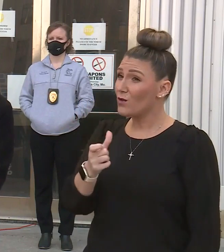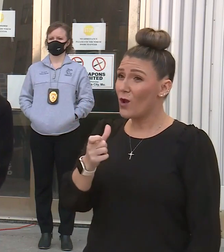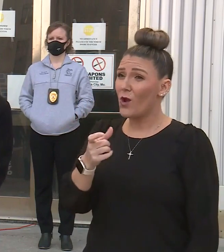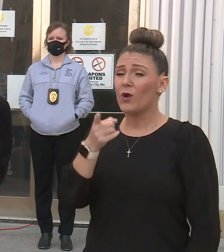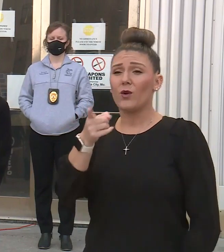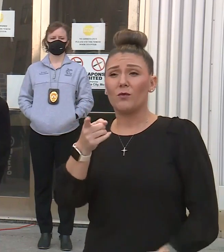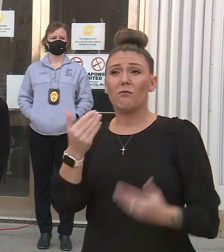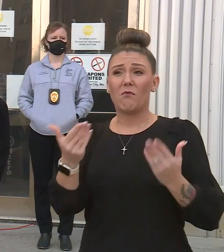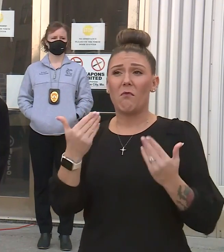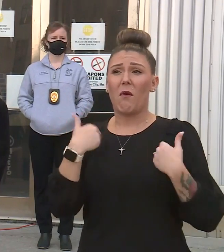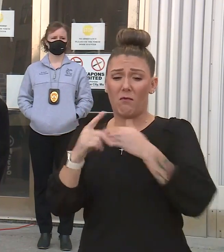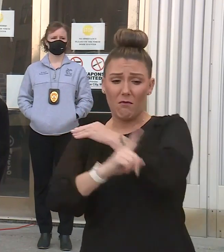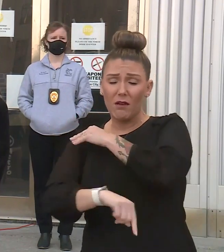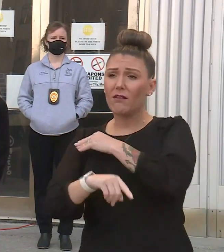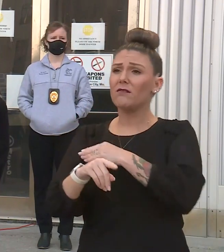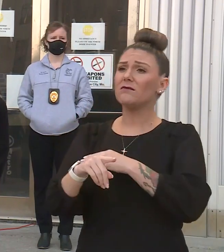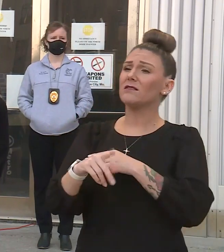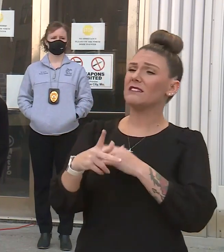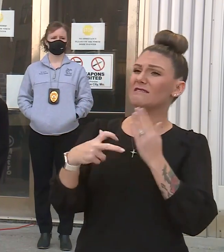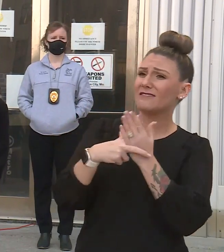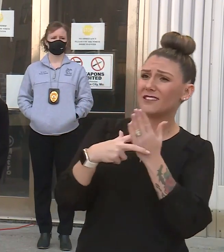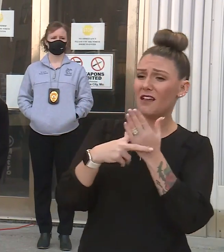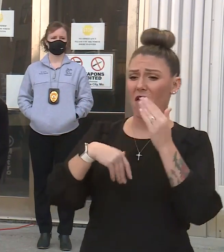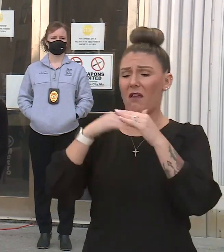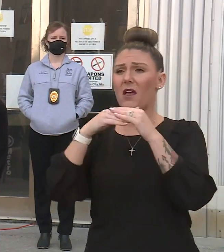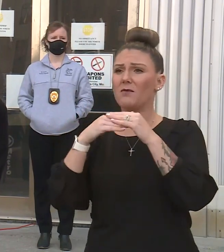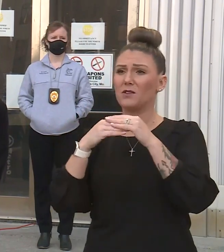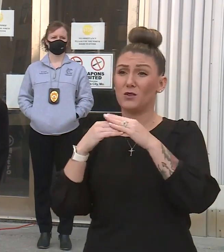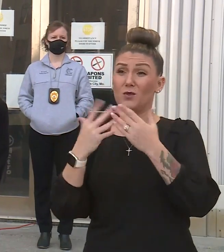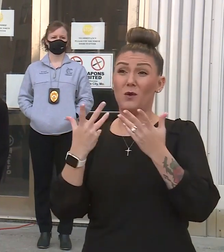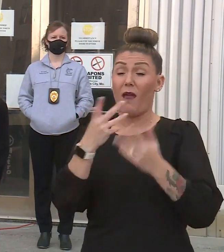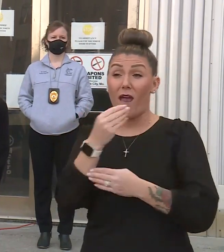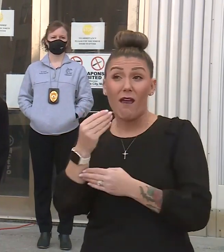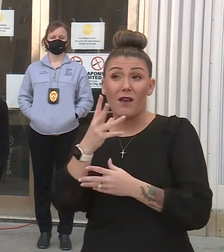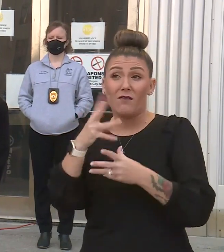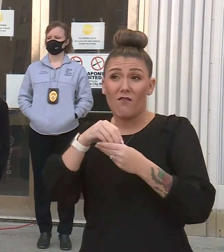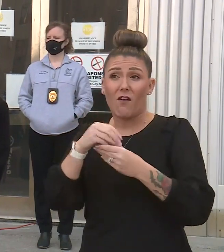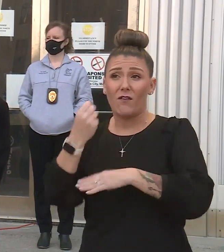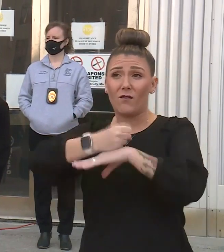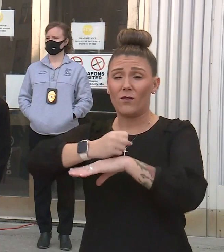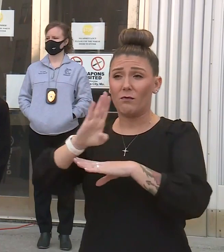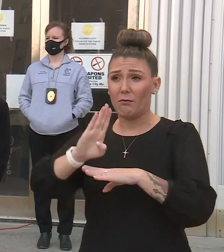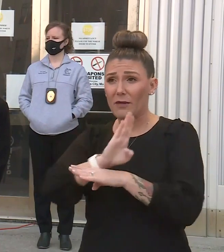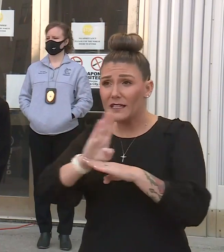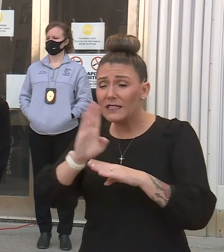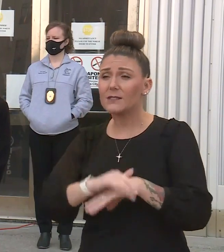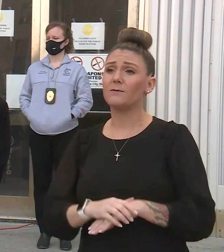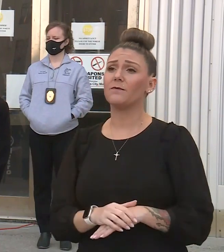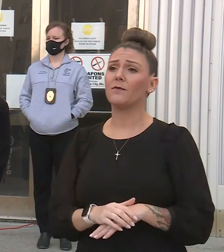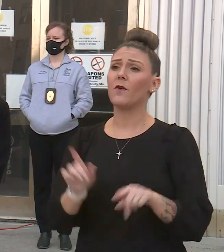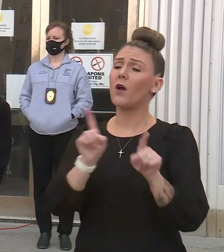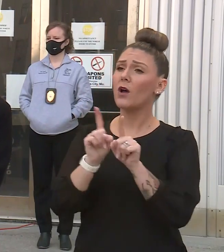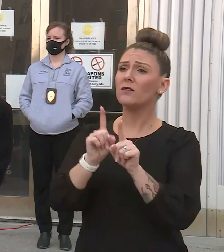to certain penalties in Kansas City, too, up to and including closure of the business. We also have heard a lot about